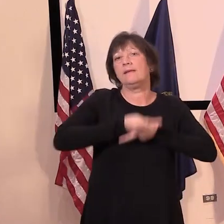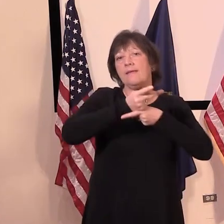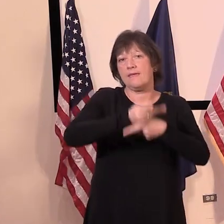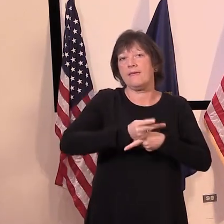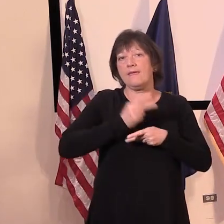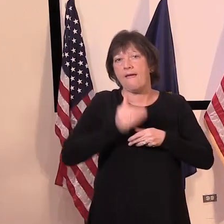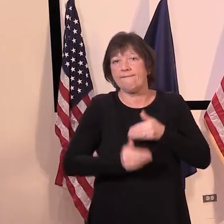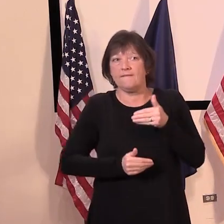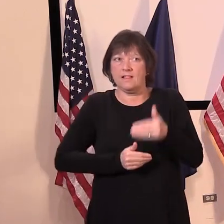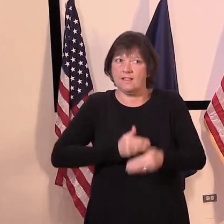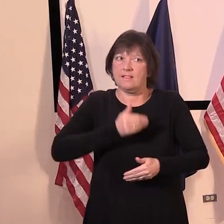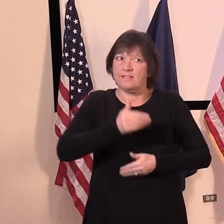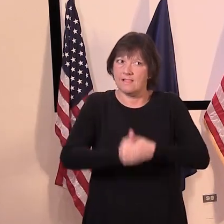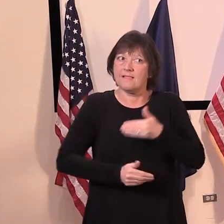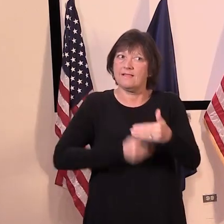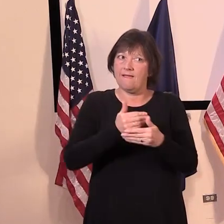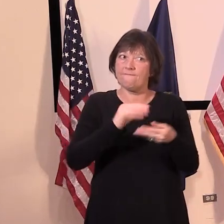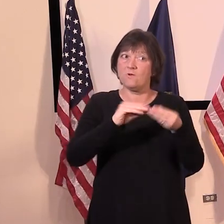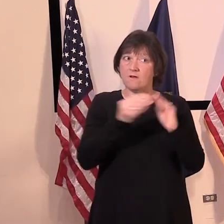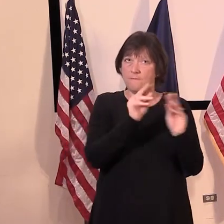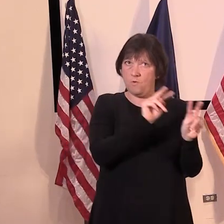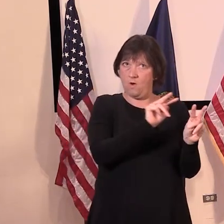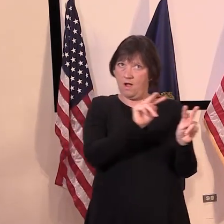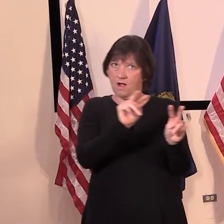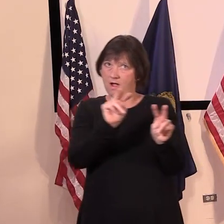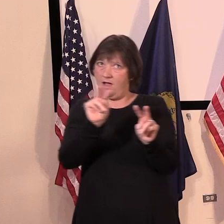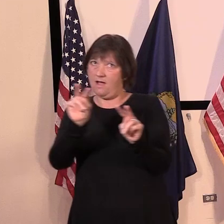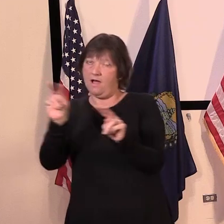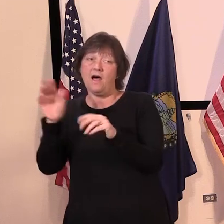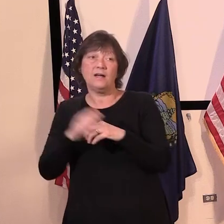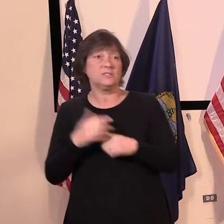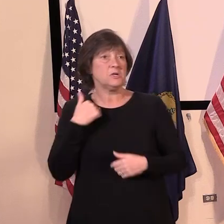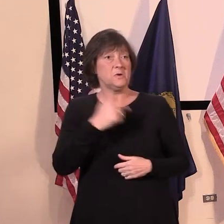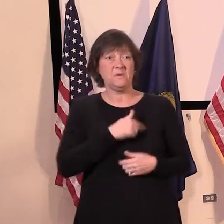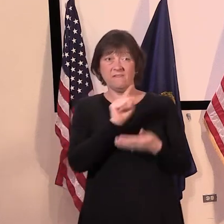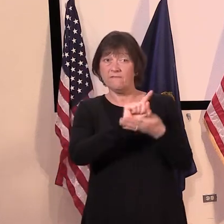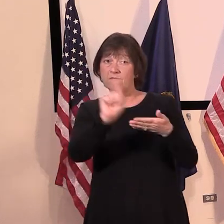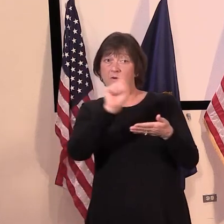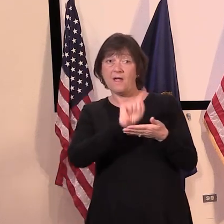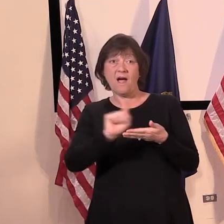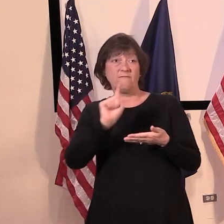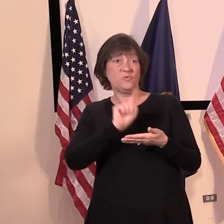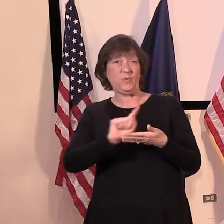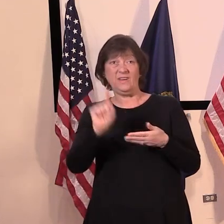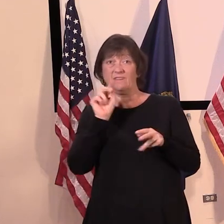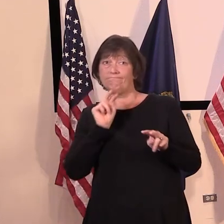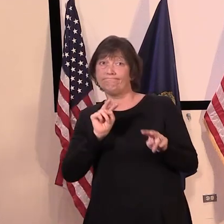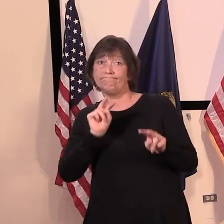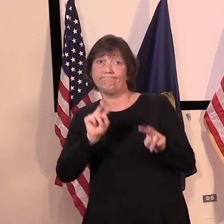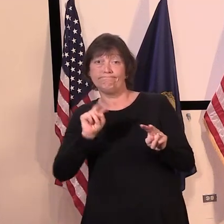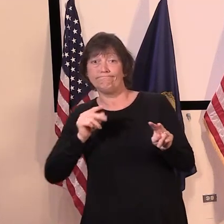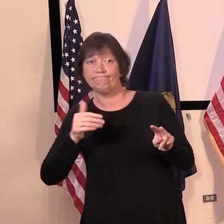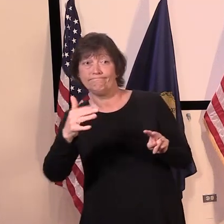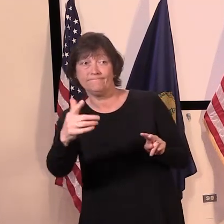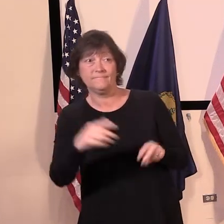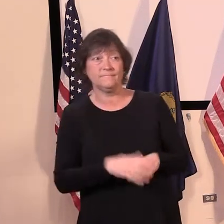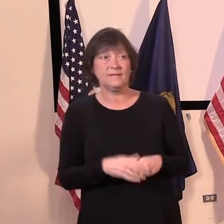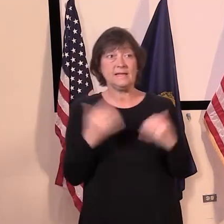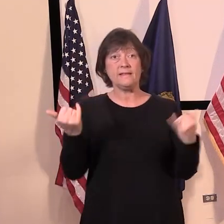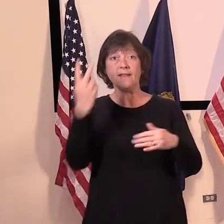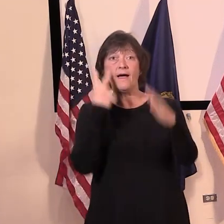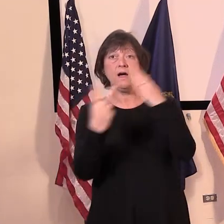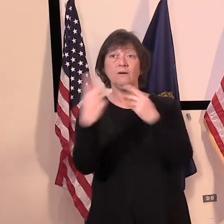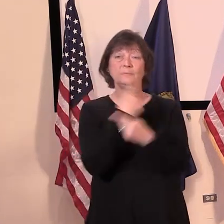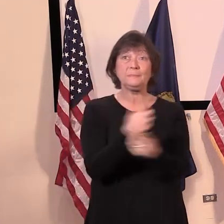methodical approach is is something that we're just going to have to take week to week. And for me to promise or